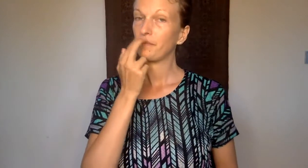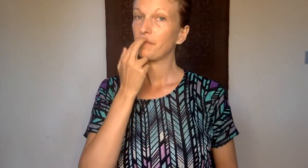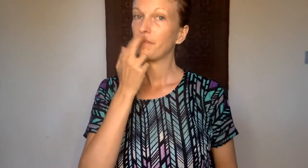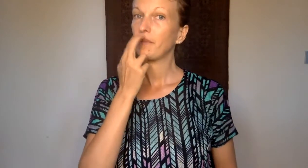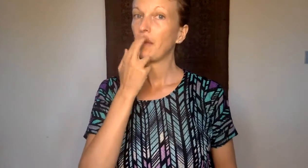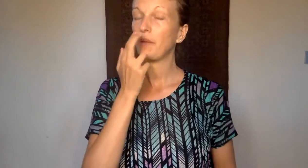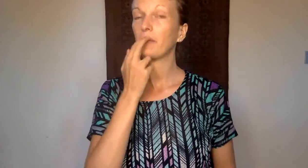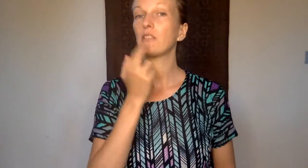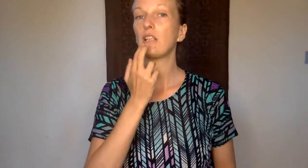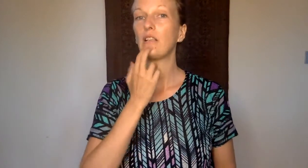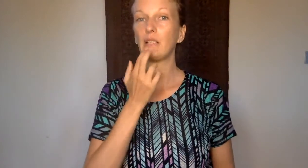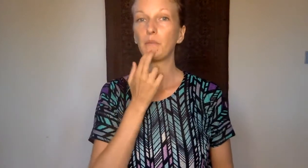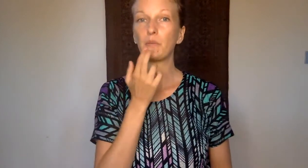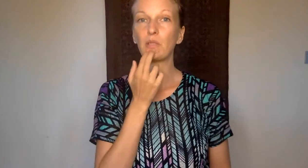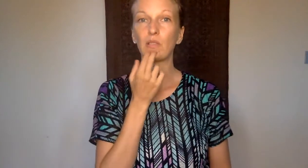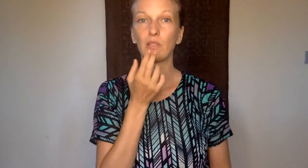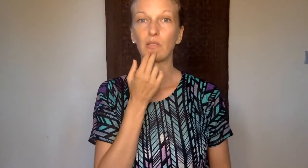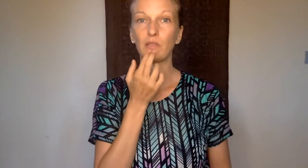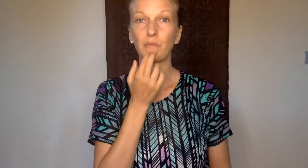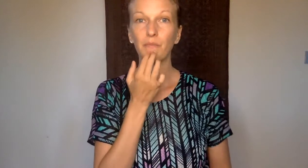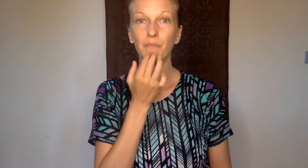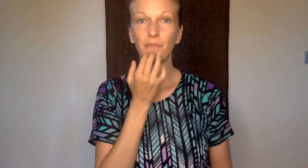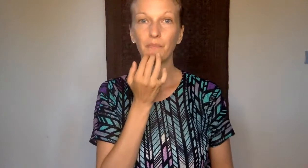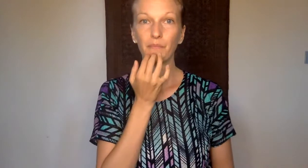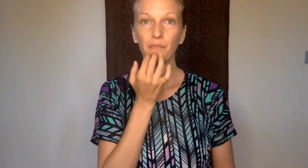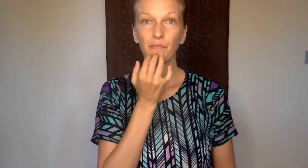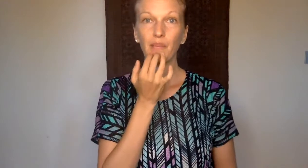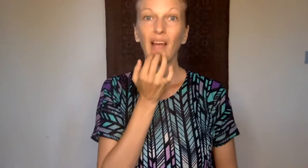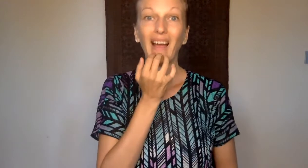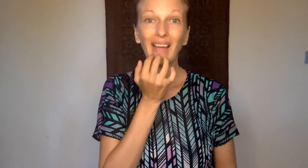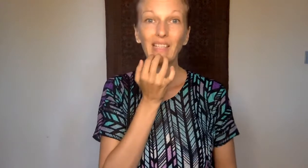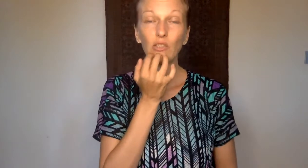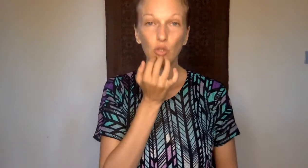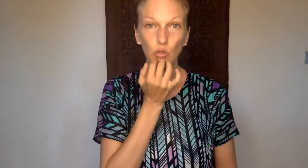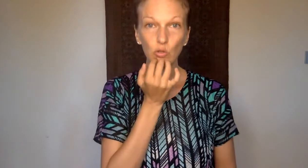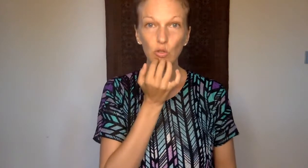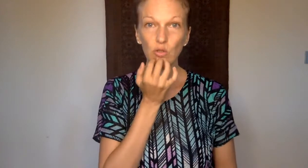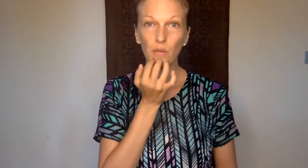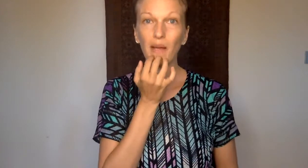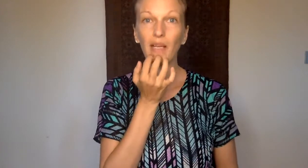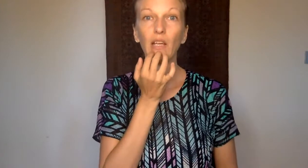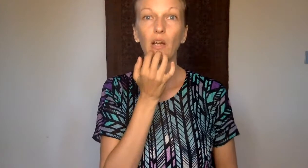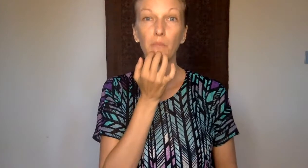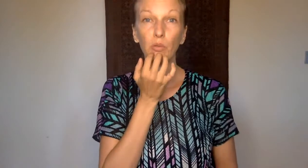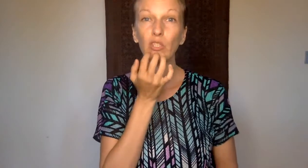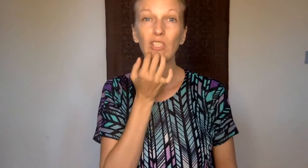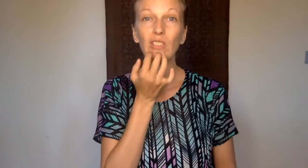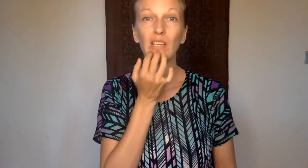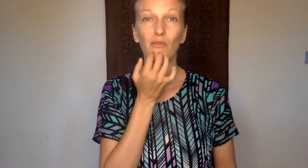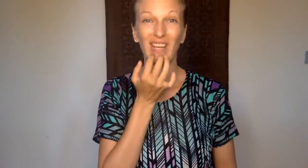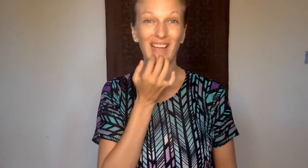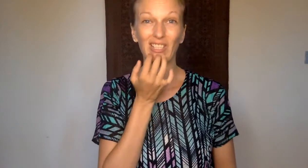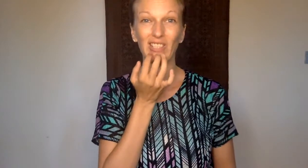Tapping under the lips. I choose my emotions and reactions.